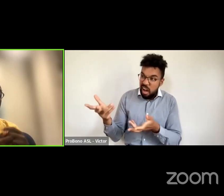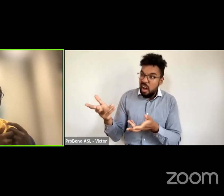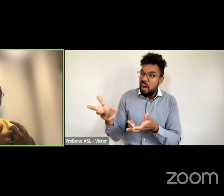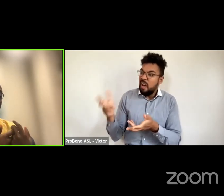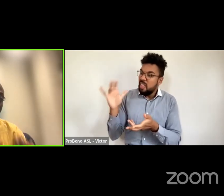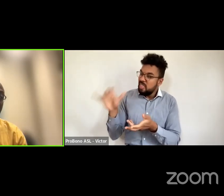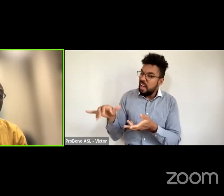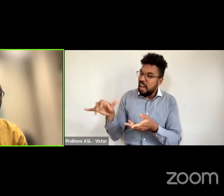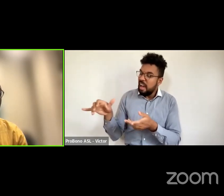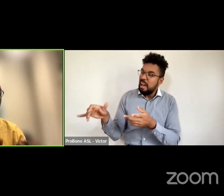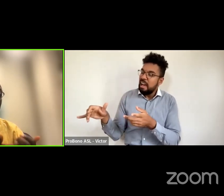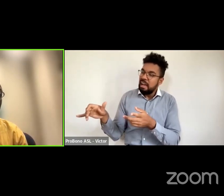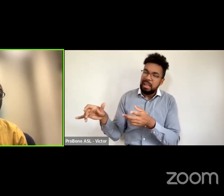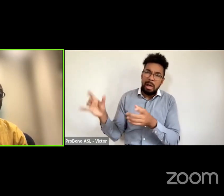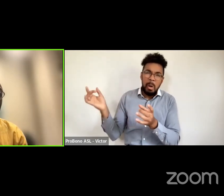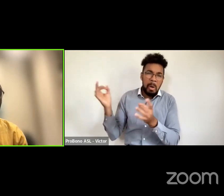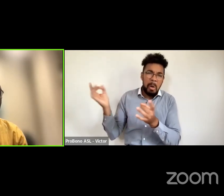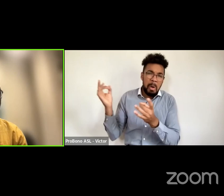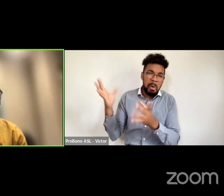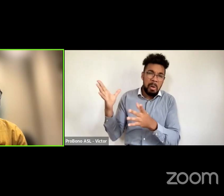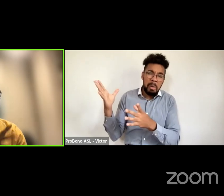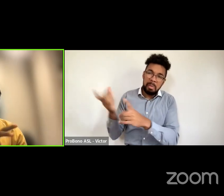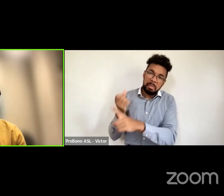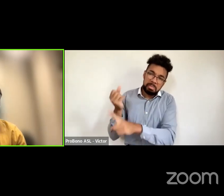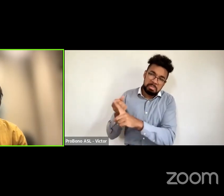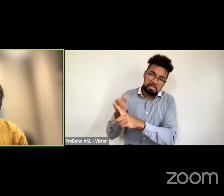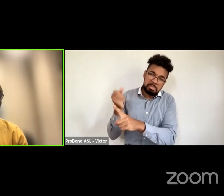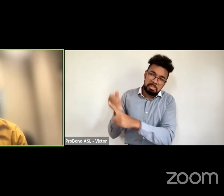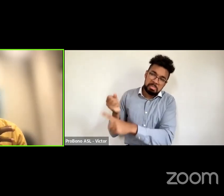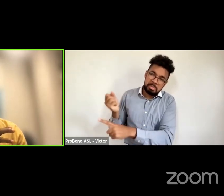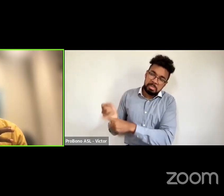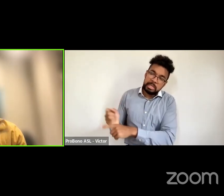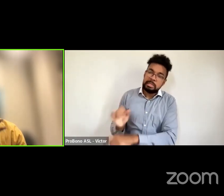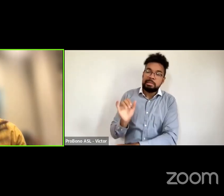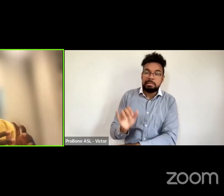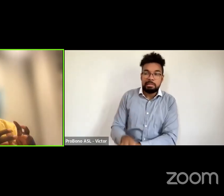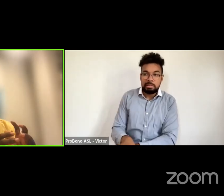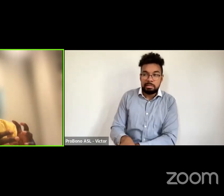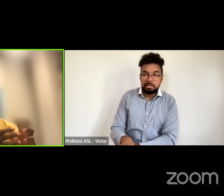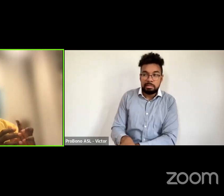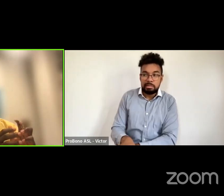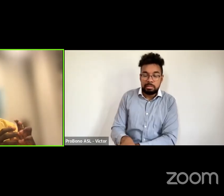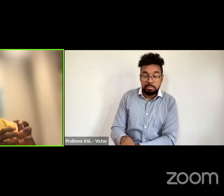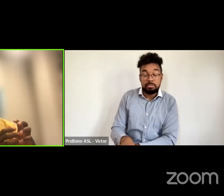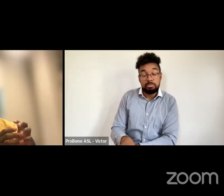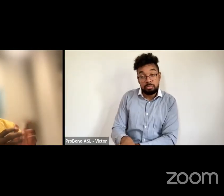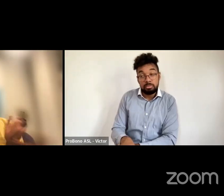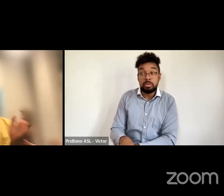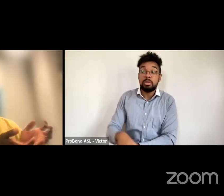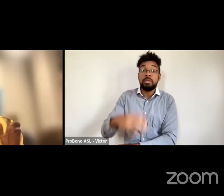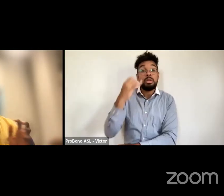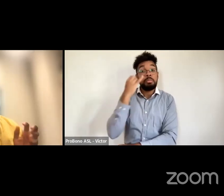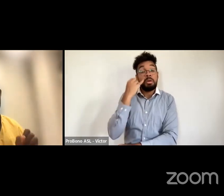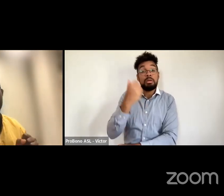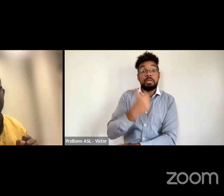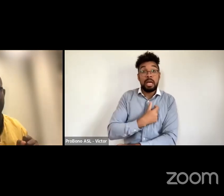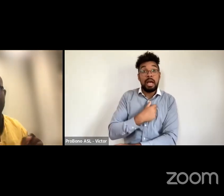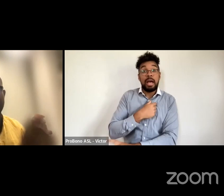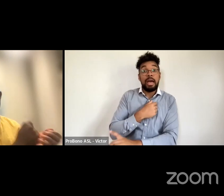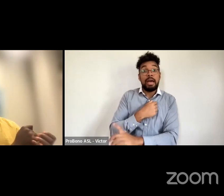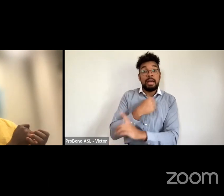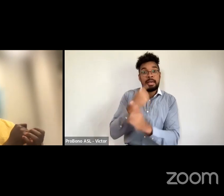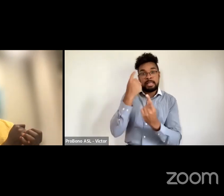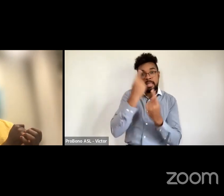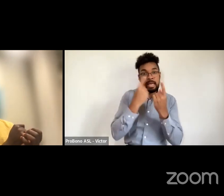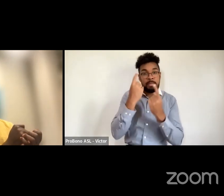of people like people's livelihood and all of that if i introduce the concept of planetary justice to that i keep collecting that